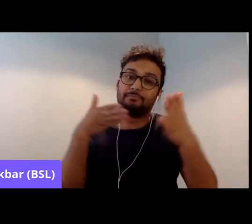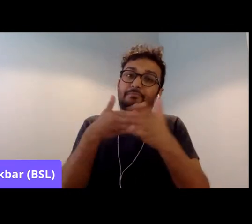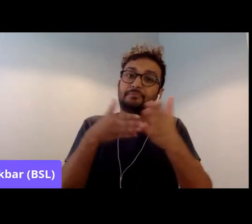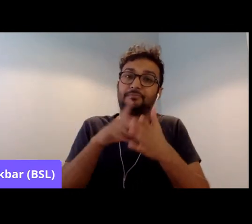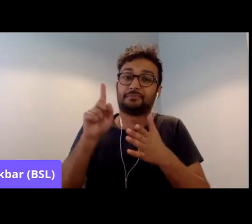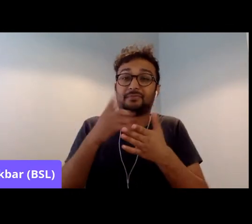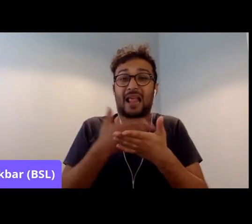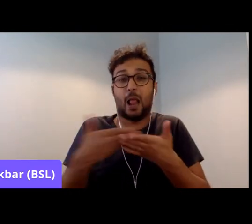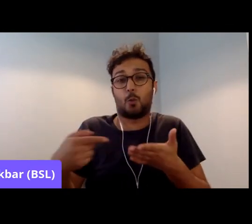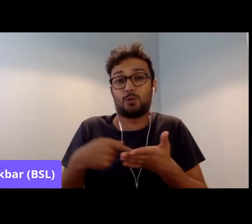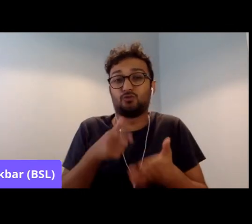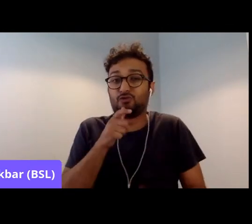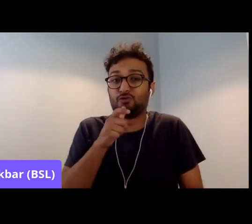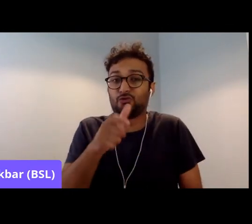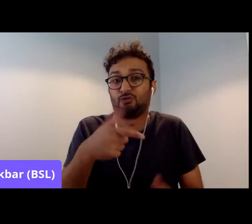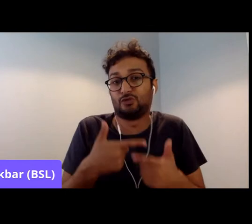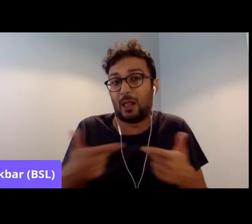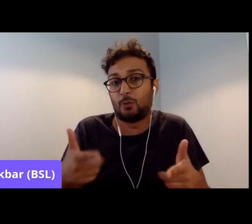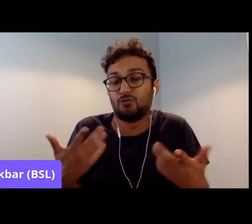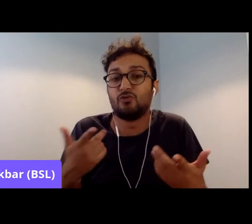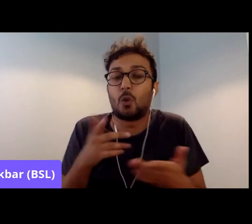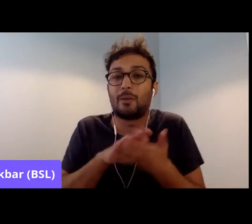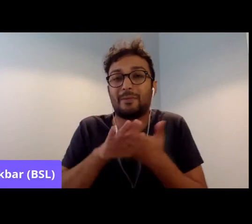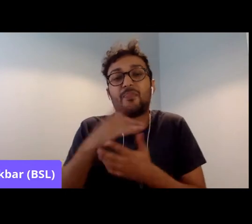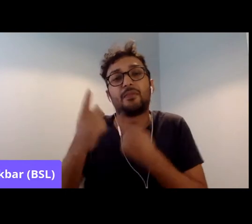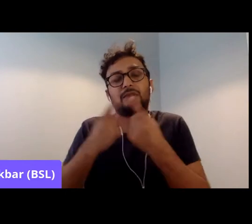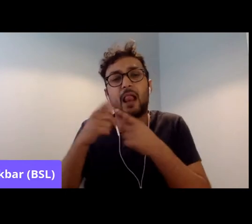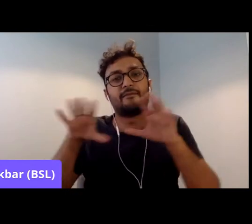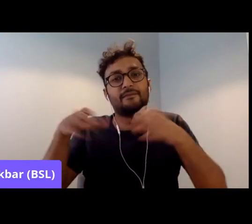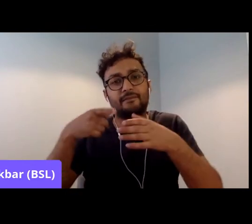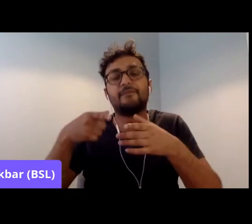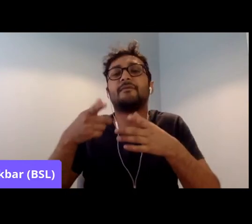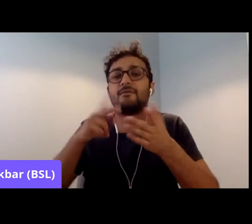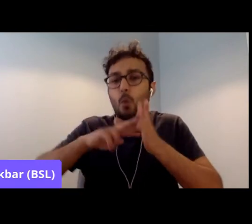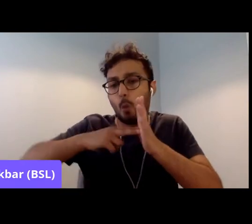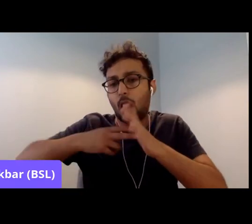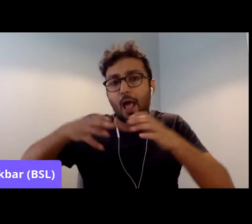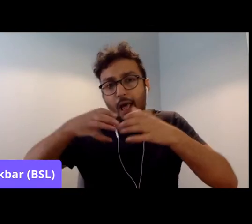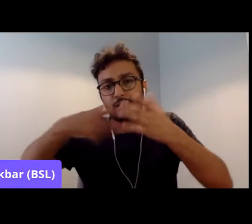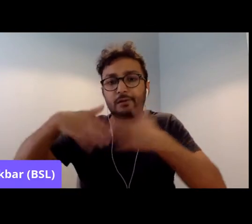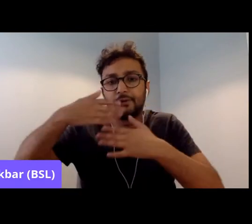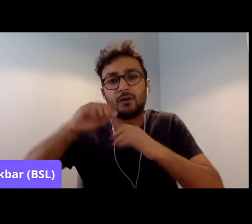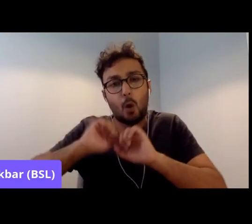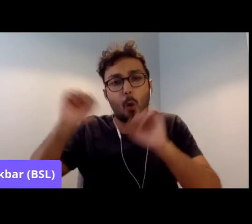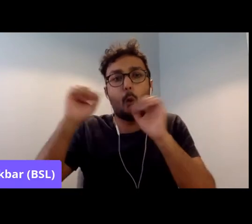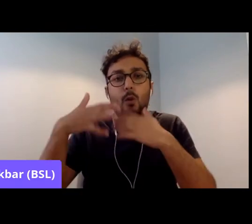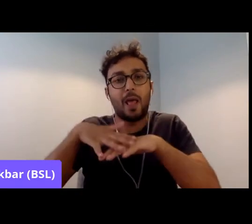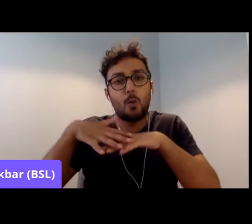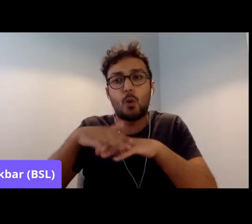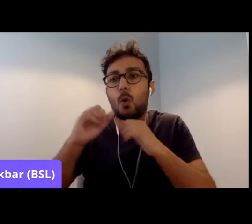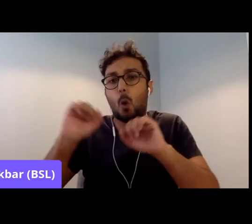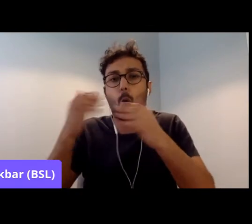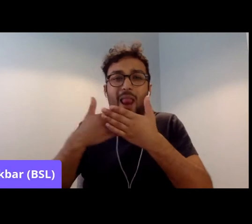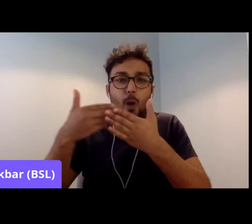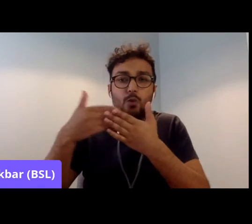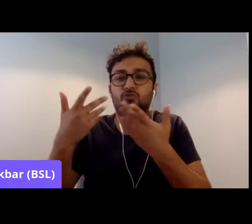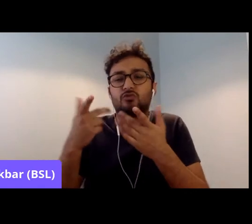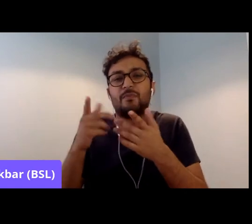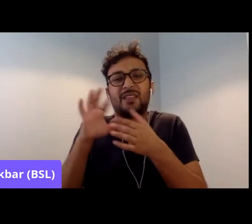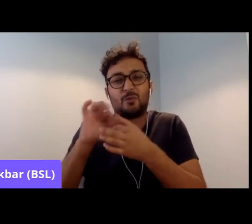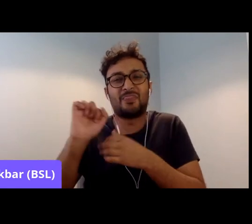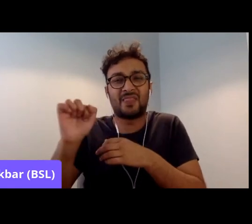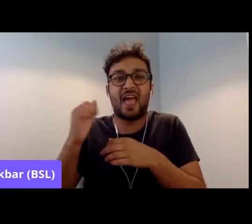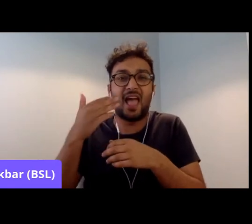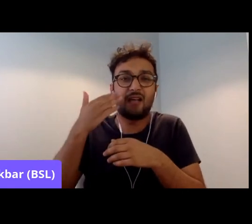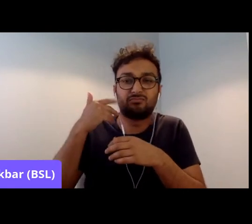language barrier means that they're organising in their own languages, in their own social networks, usually tailored to the diaspora, or usually tailored to audiences